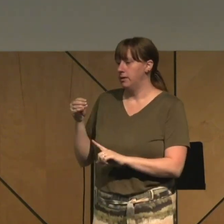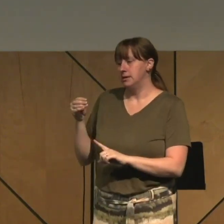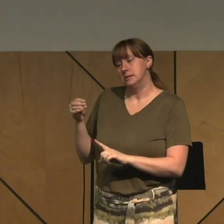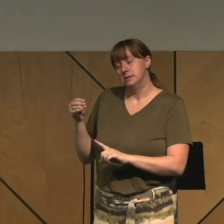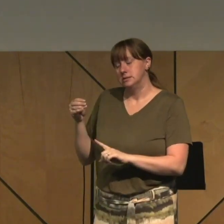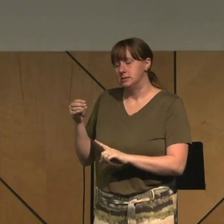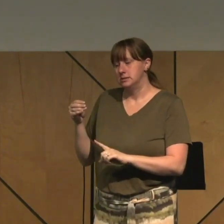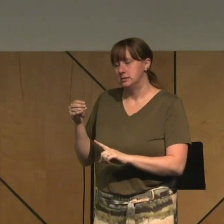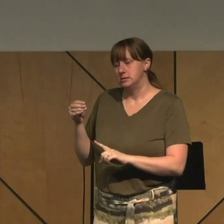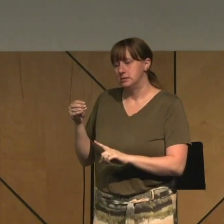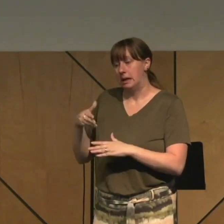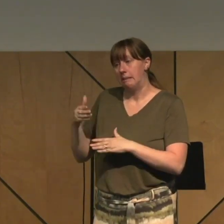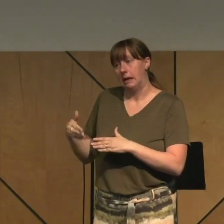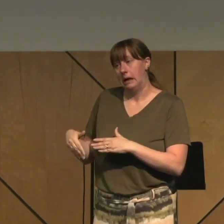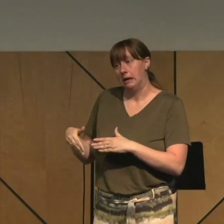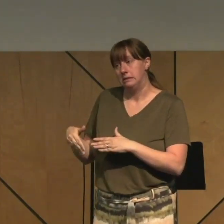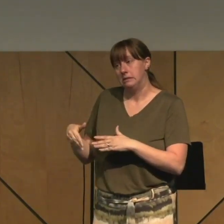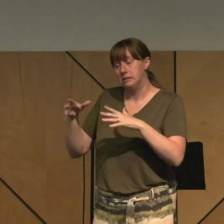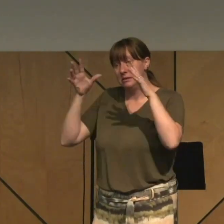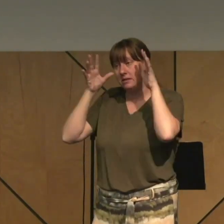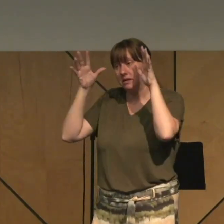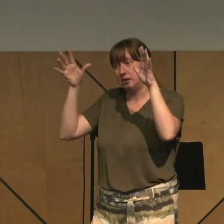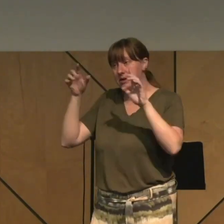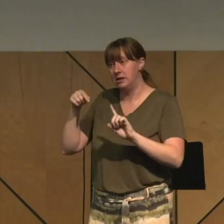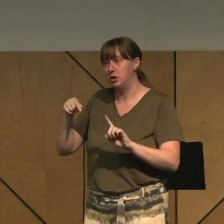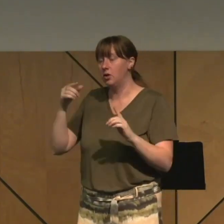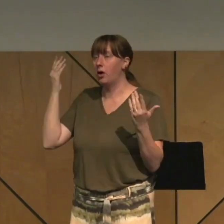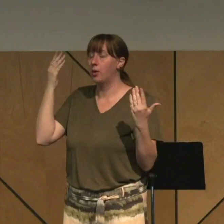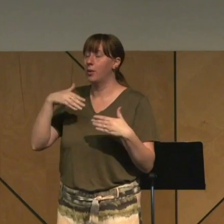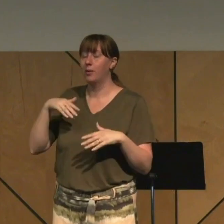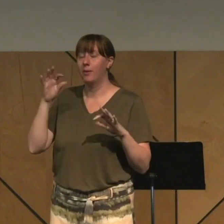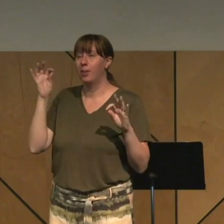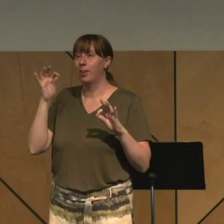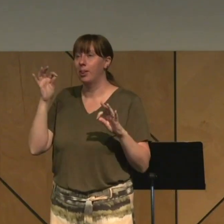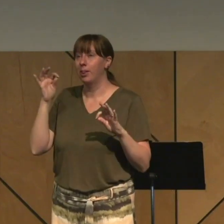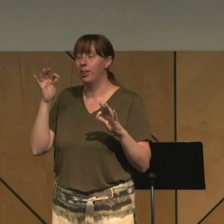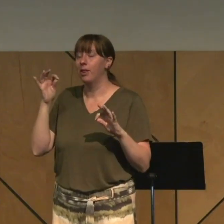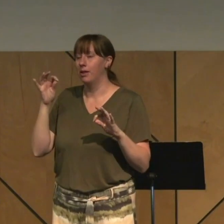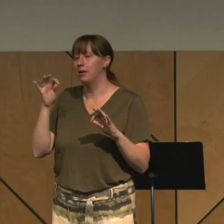he does not know that it will cost him his life.